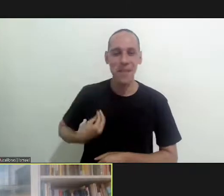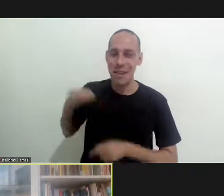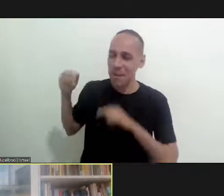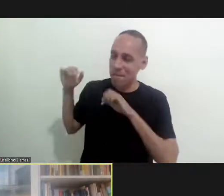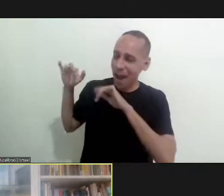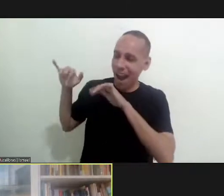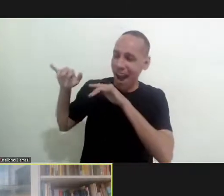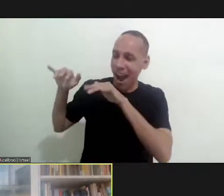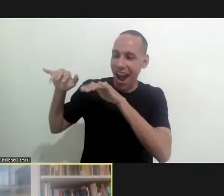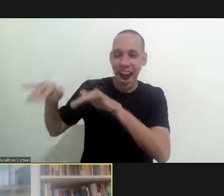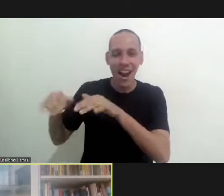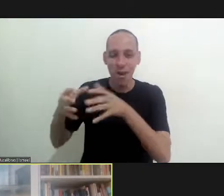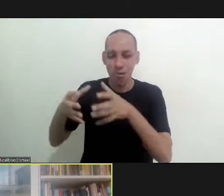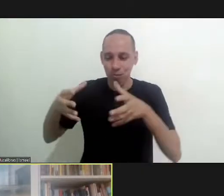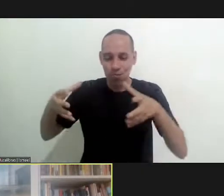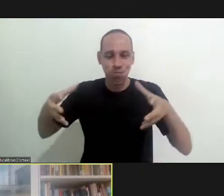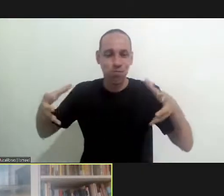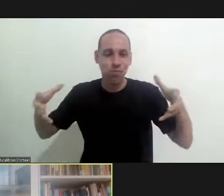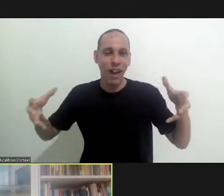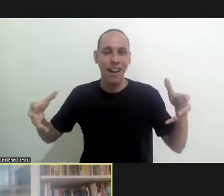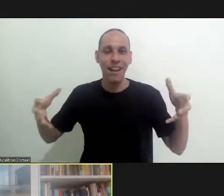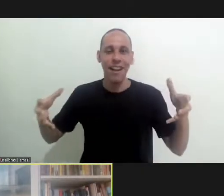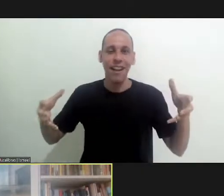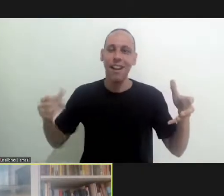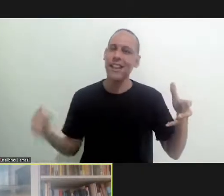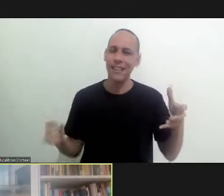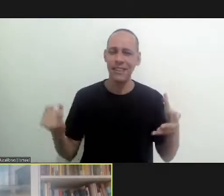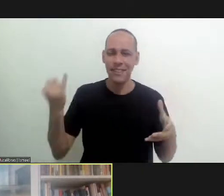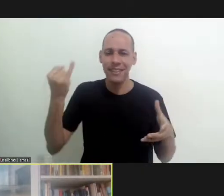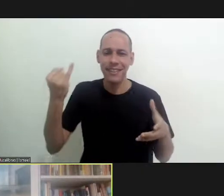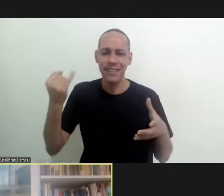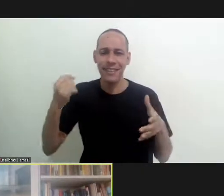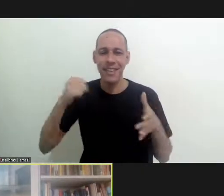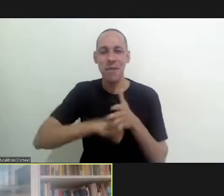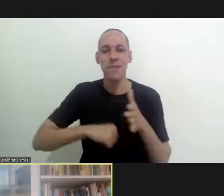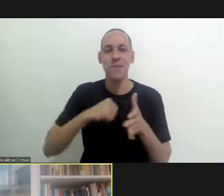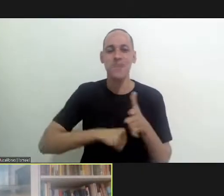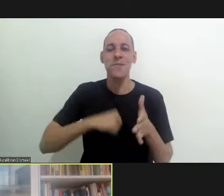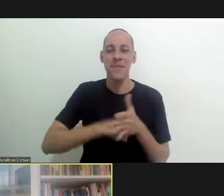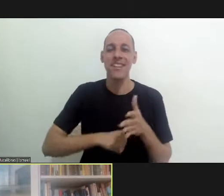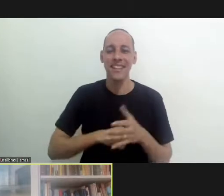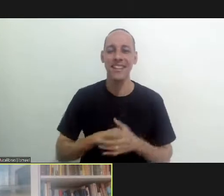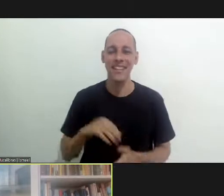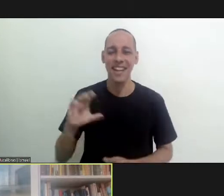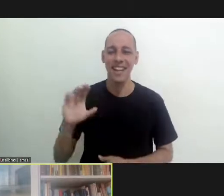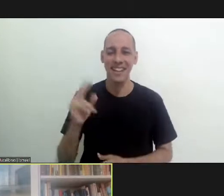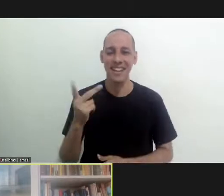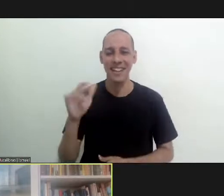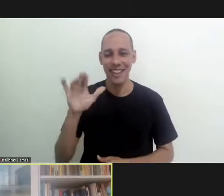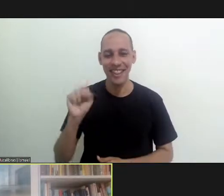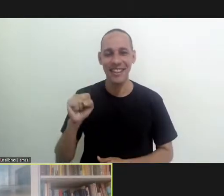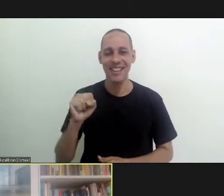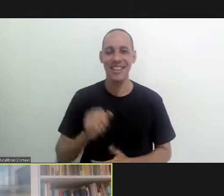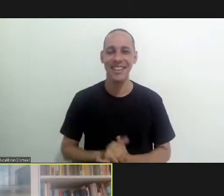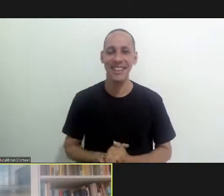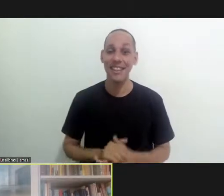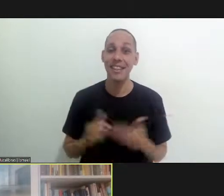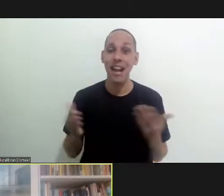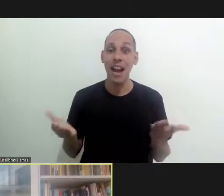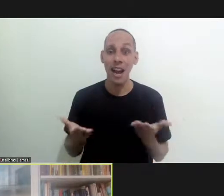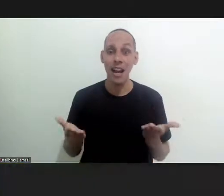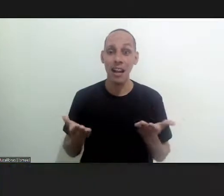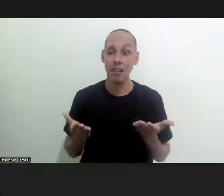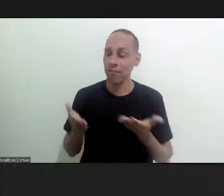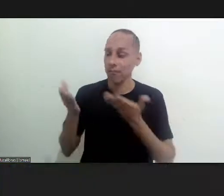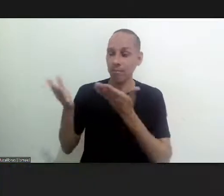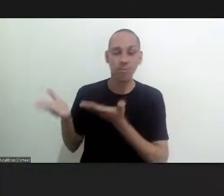living wheel which grows and grows and which is so very important in fighting chagas disease thank